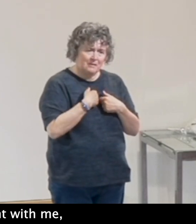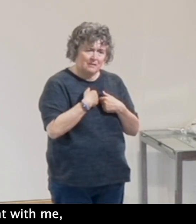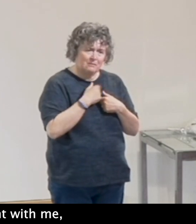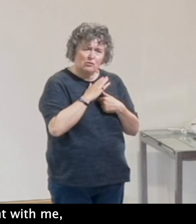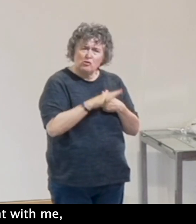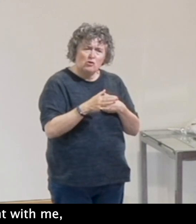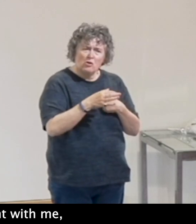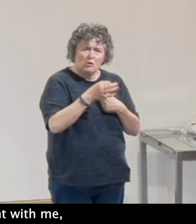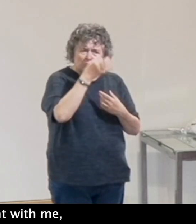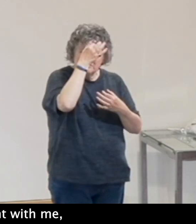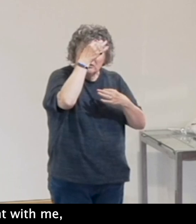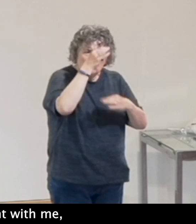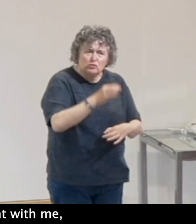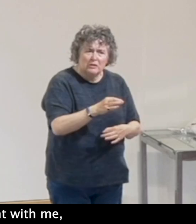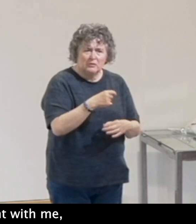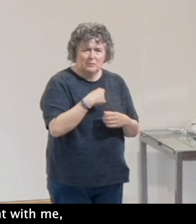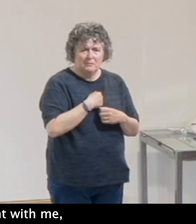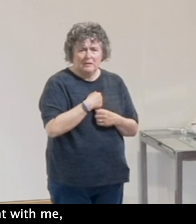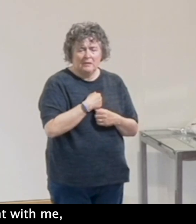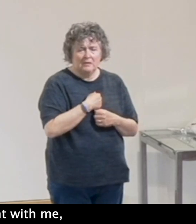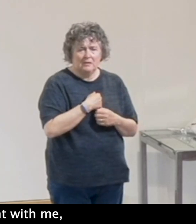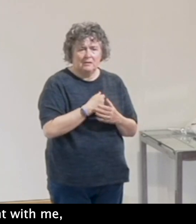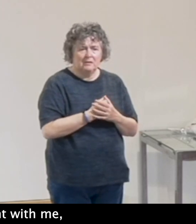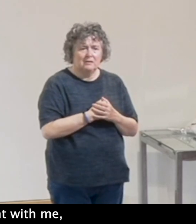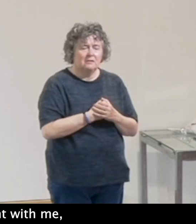I can be really annoying. Just ask my wife.